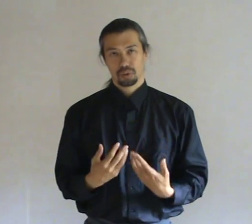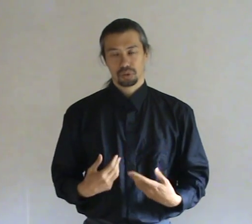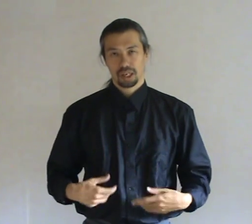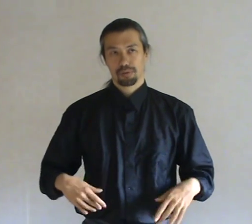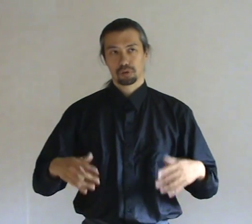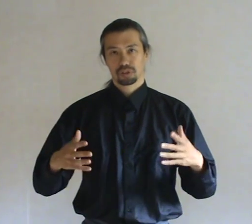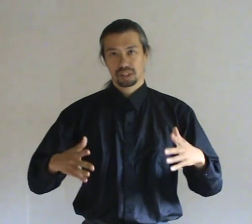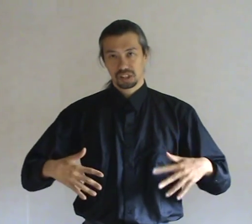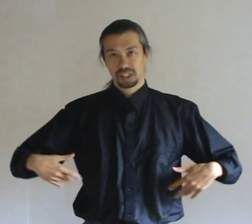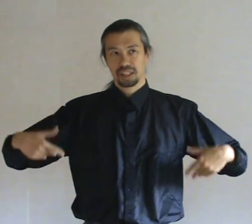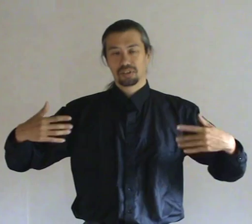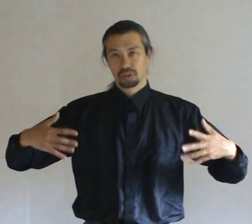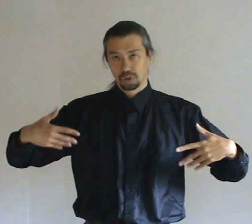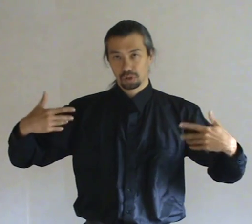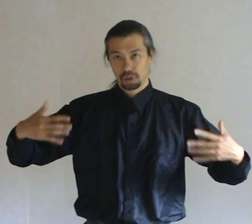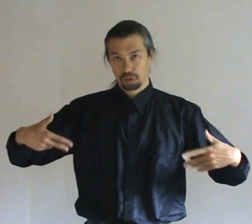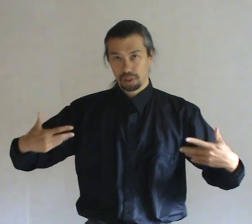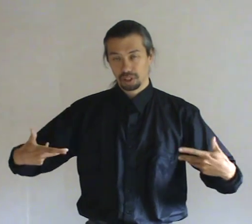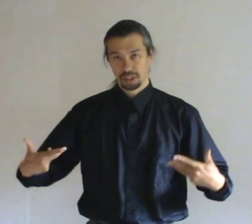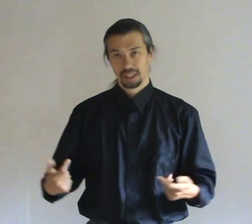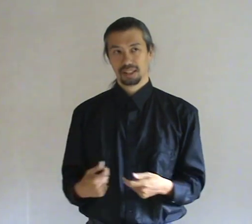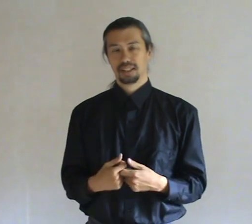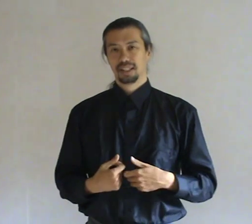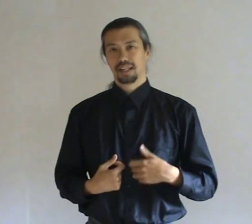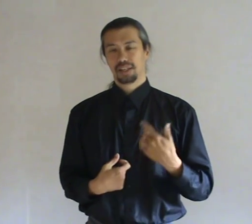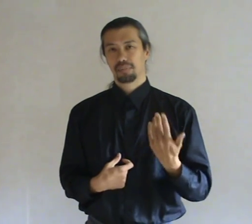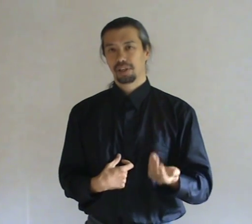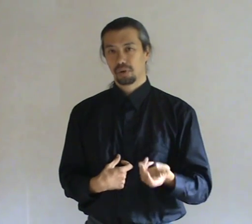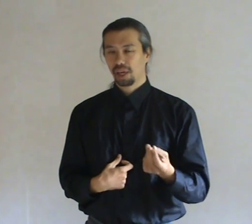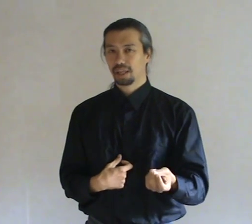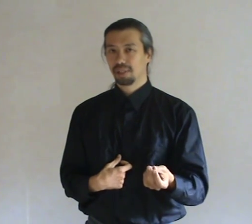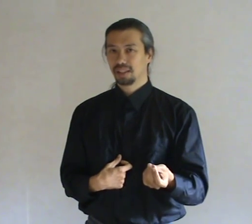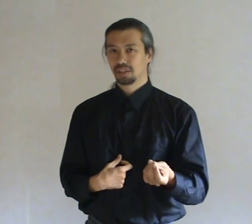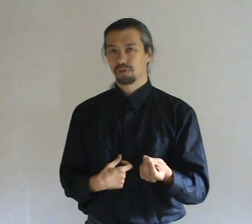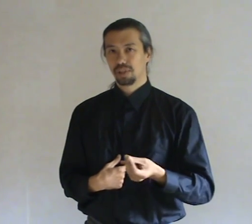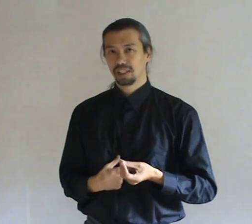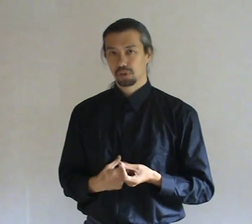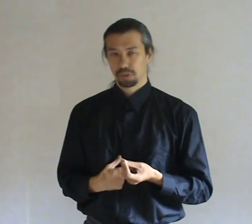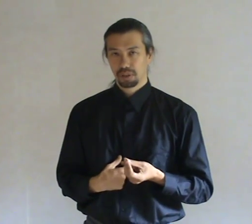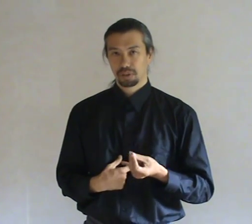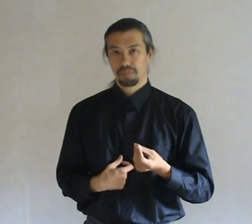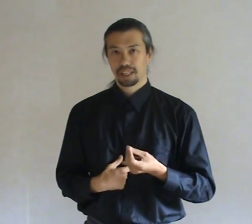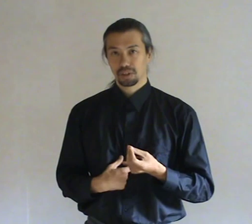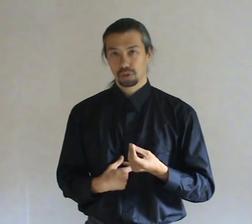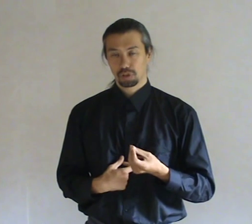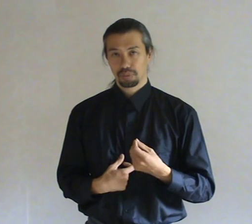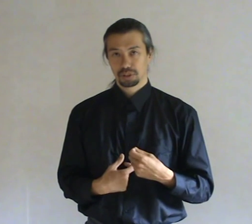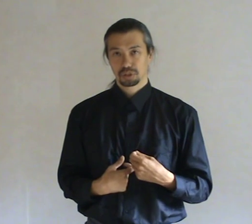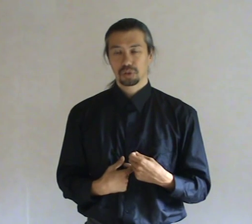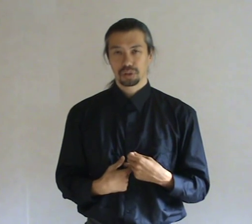all the life force. gets channeled. Into your own spirit. And thereby. own enemy. Is feeding your spirit. Making your own spirit stronger.